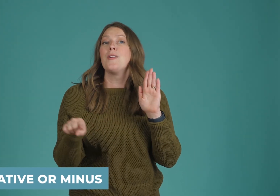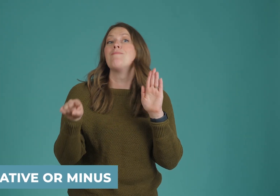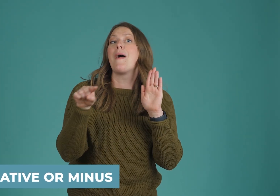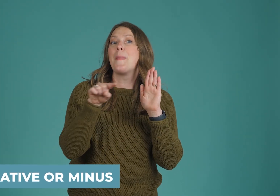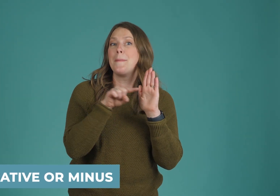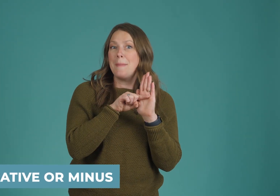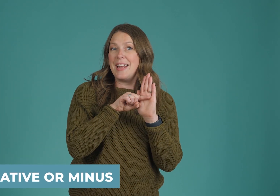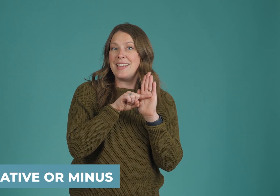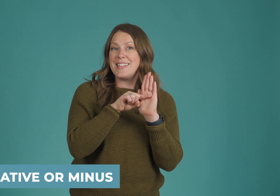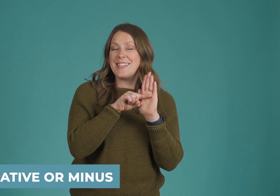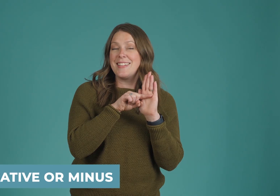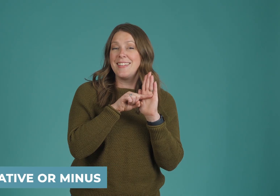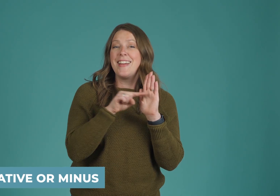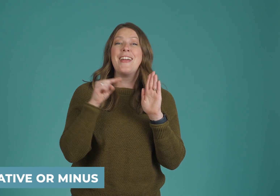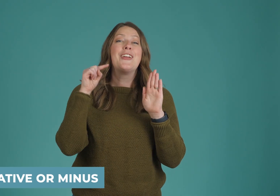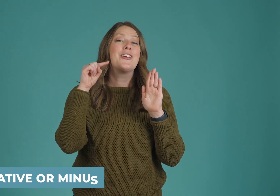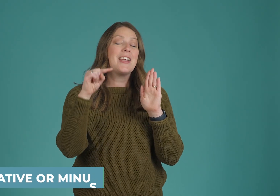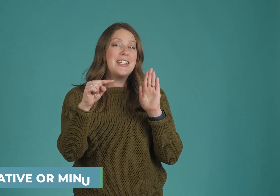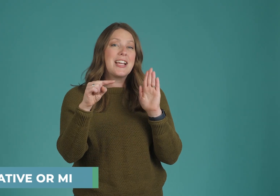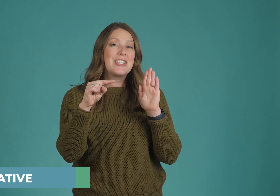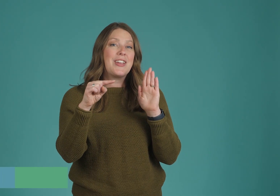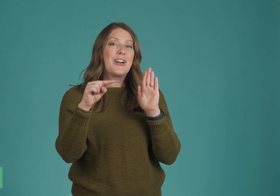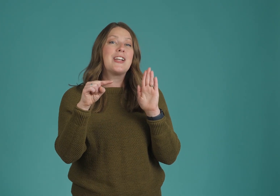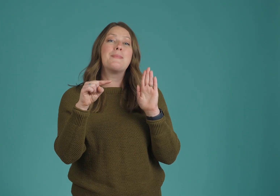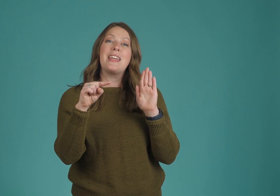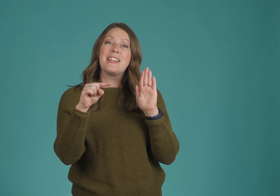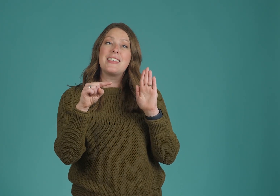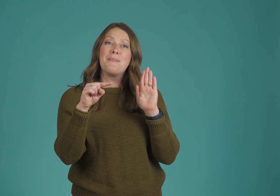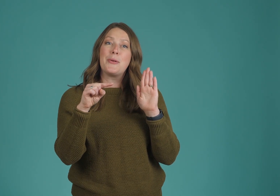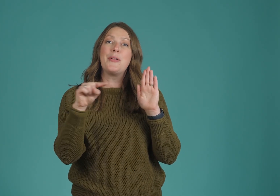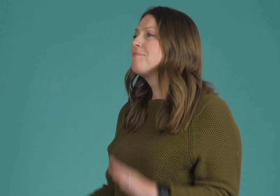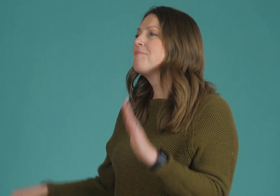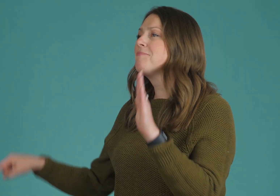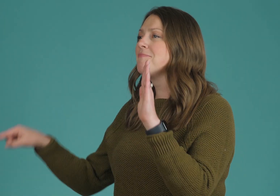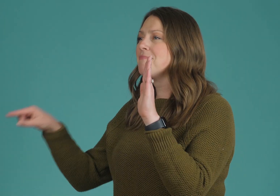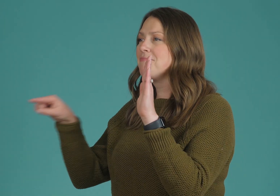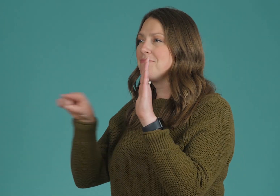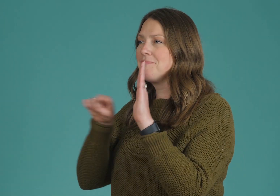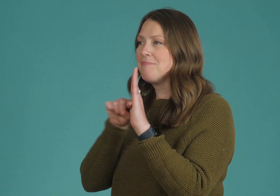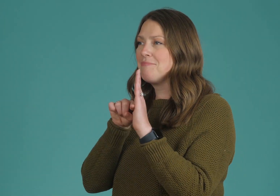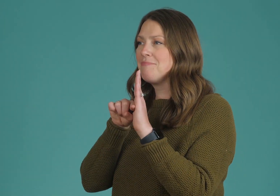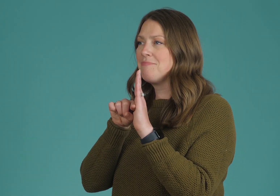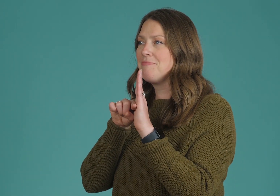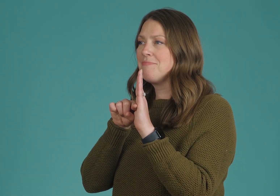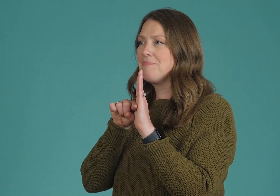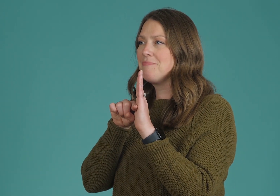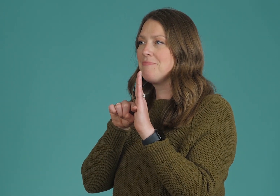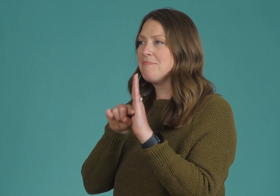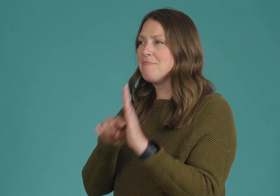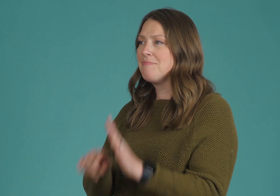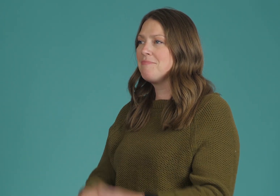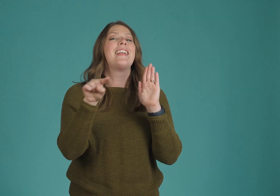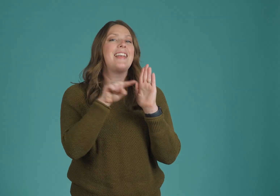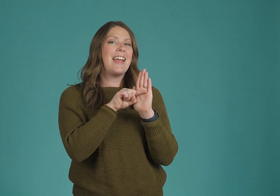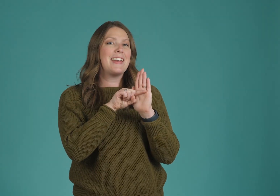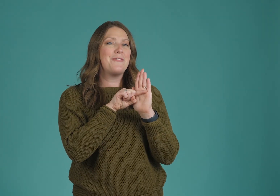minus. Your index finger is making the symbol of a negative or minus sign. Negative,